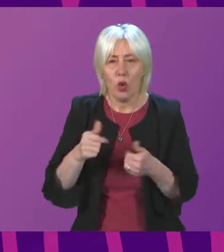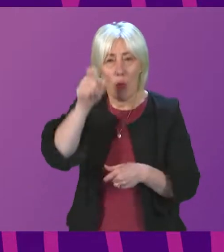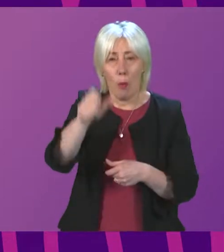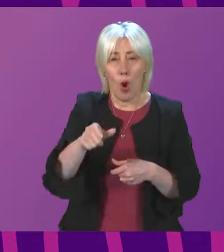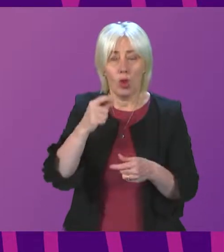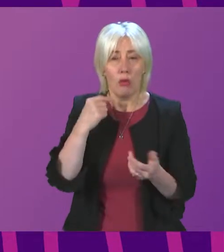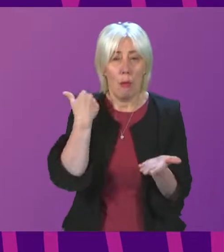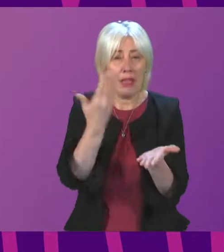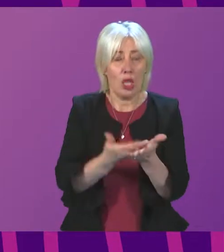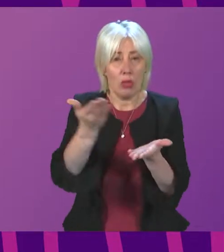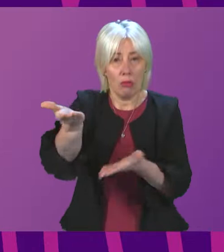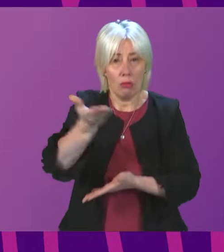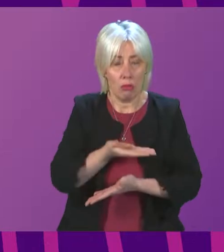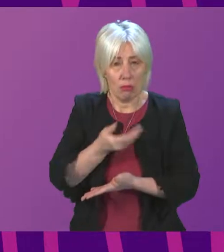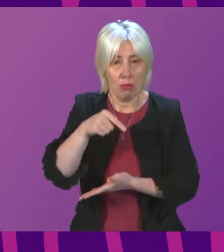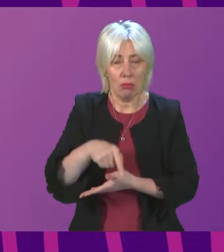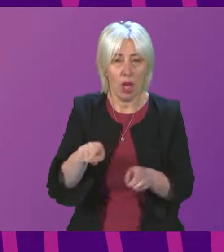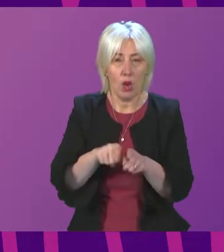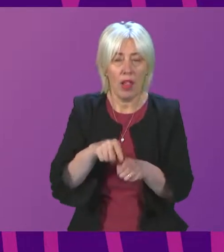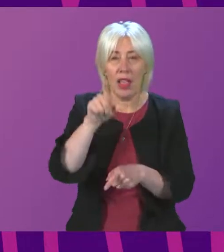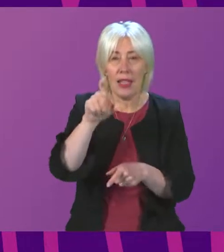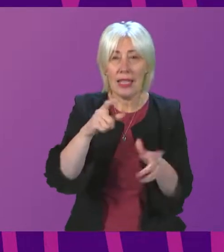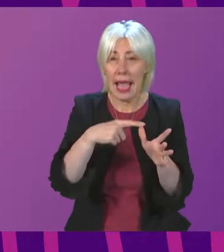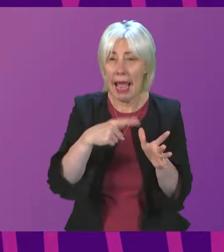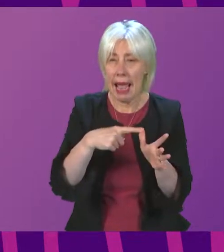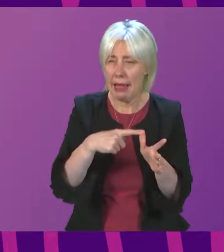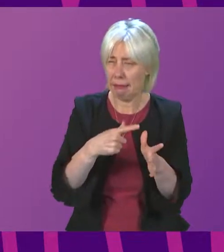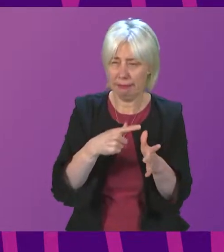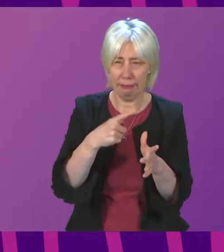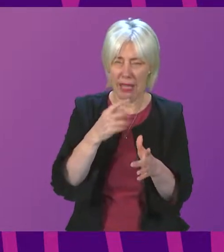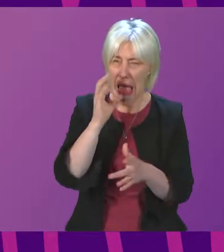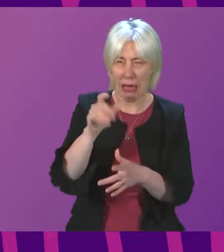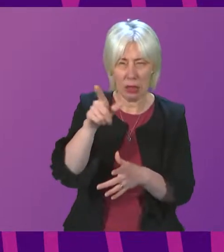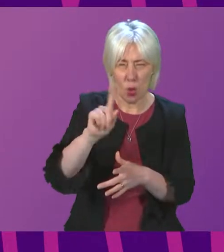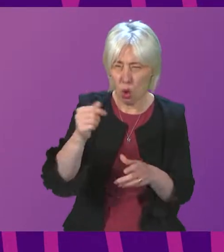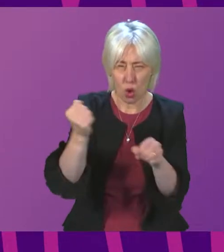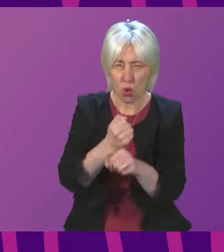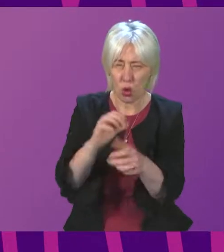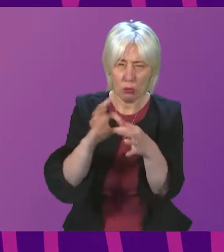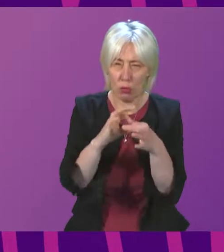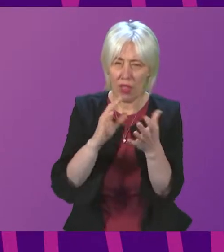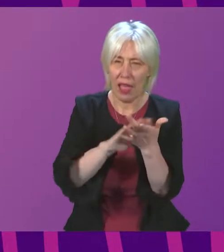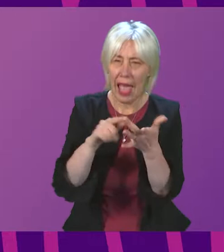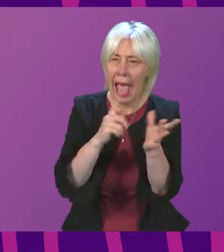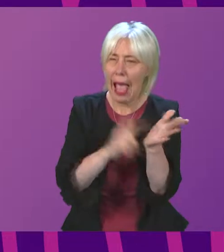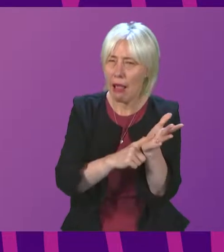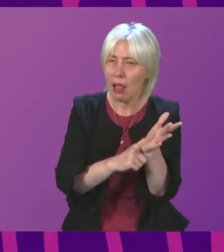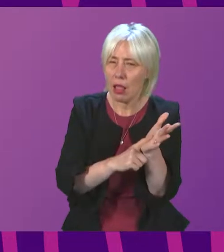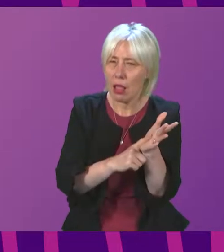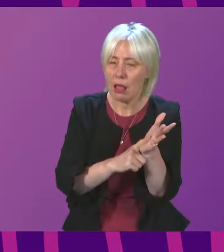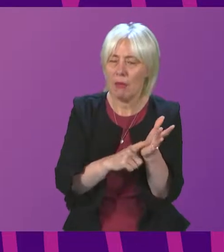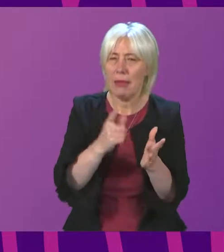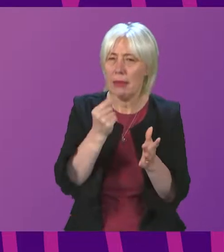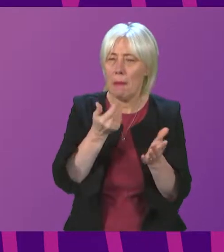I think there are also questions to be asked of the CAA in what they're doing with Heil. And I think that would be useful to try and maybe have some